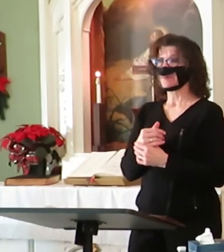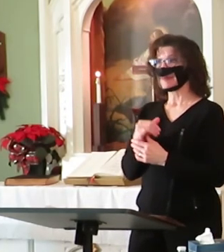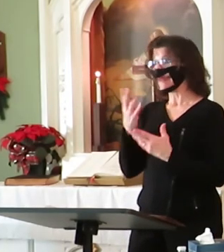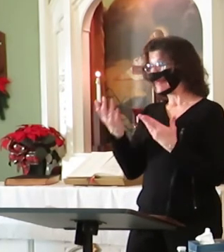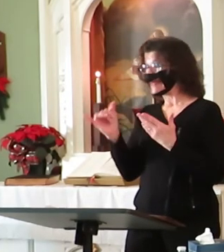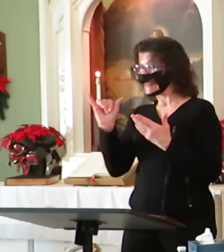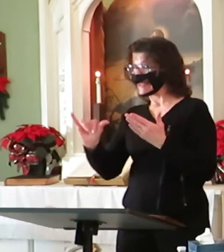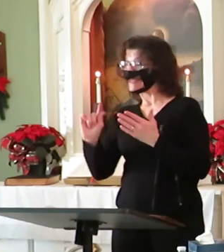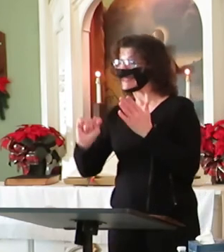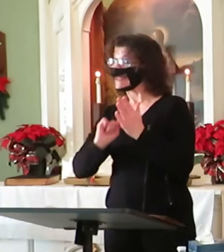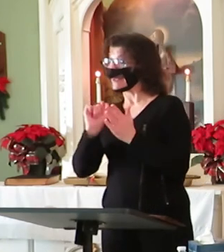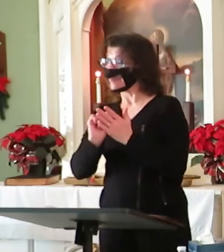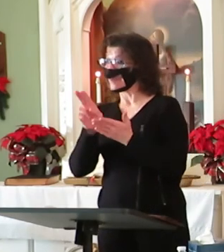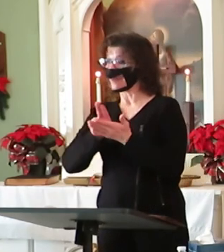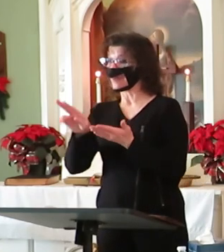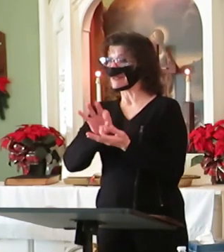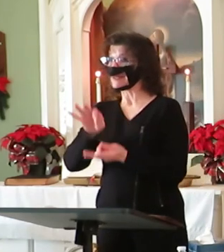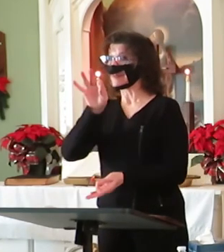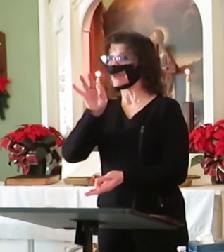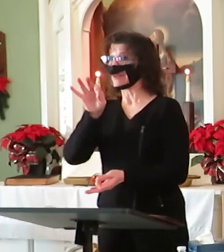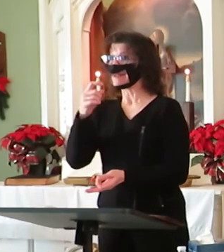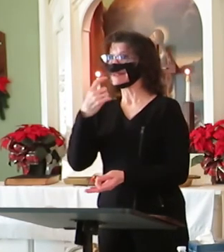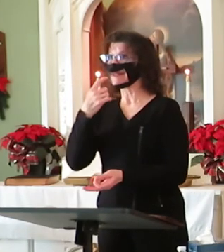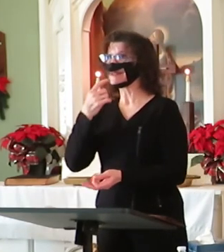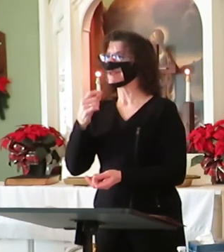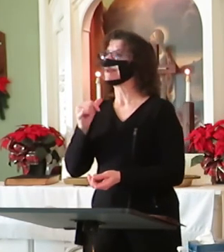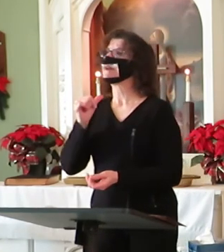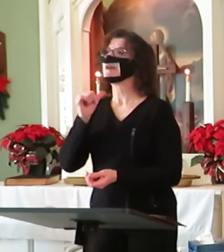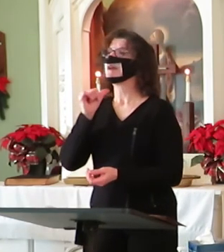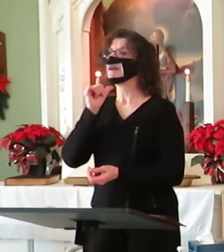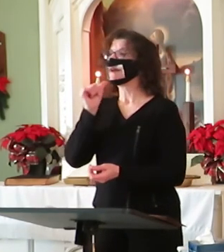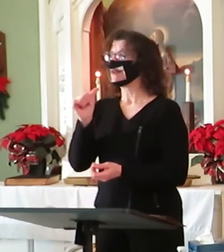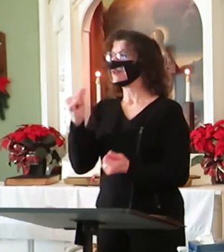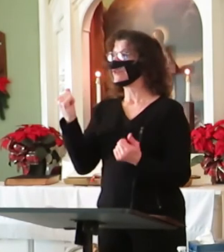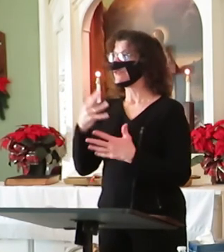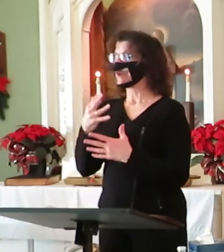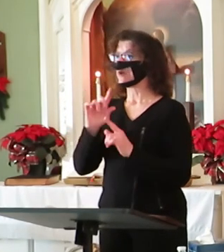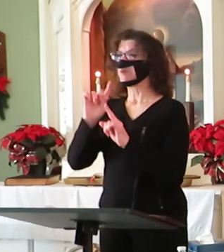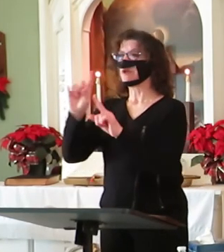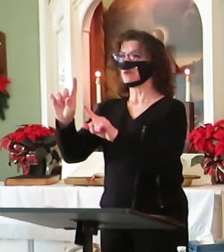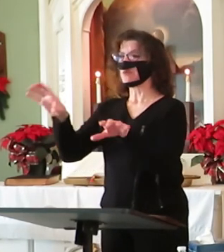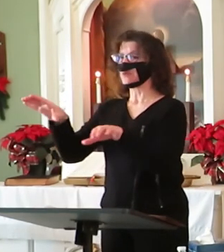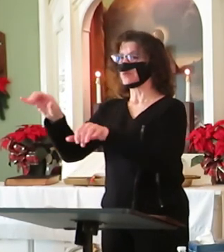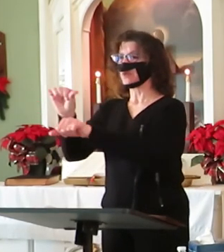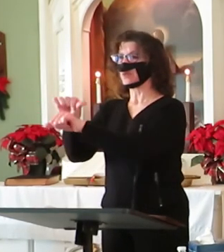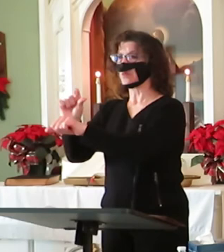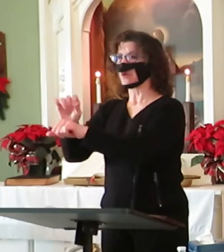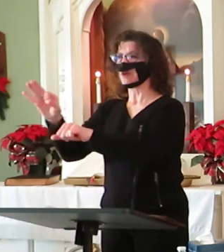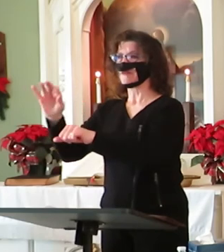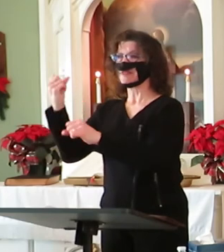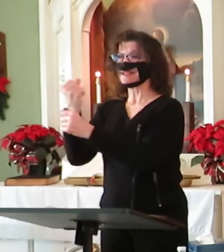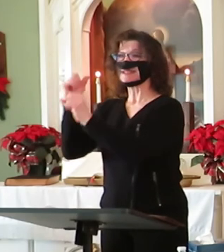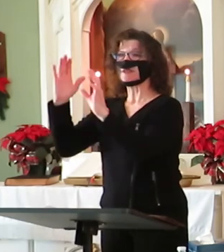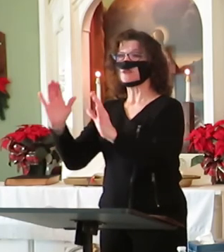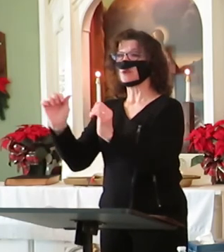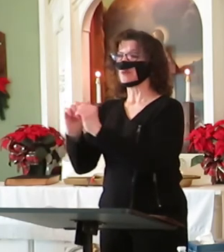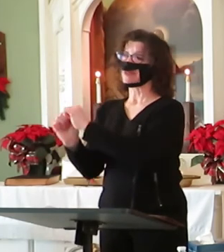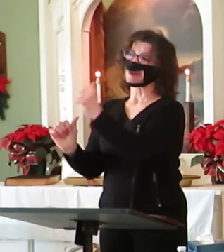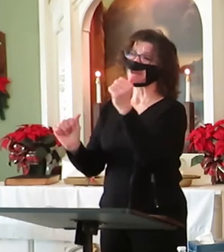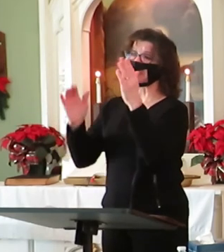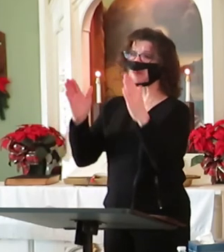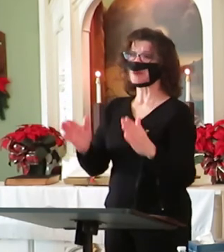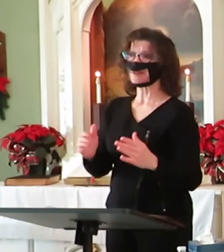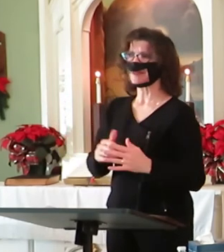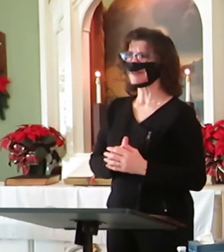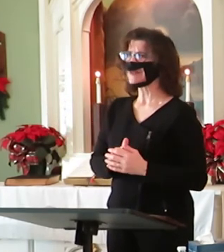Spirit whispers to us, and unafraid we go to do the work of the Savior with another? And are there not times when